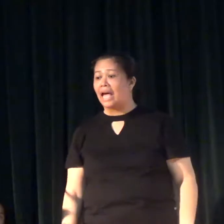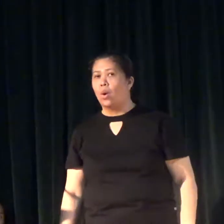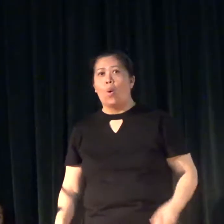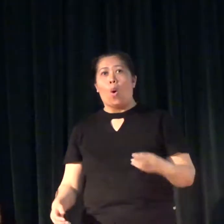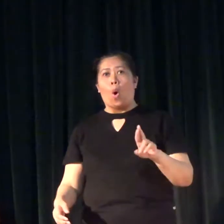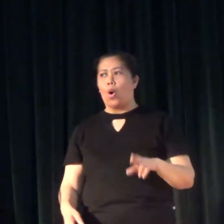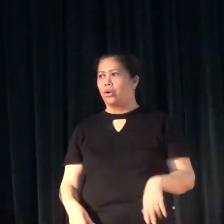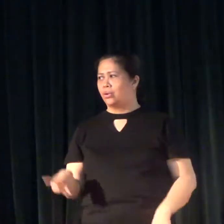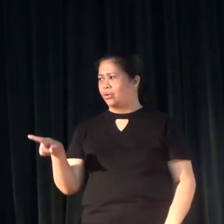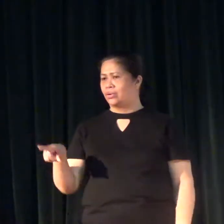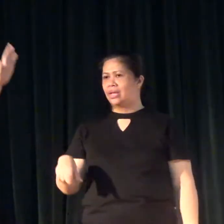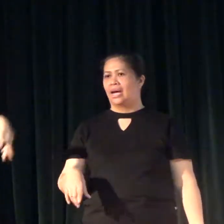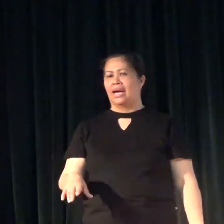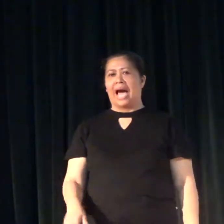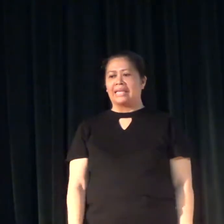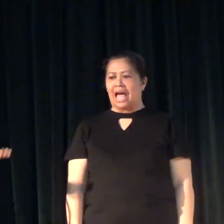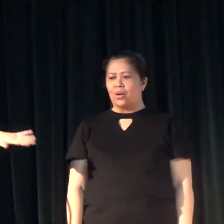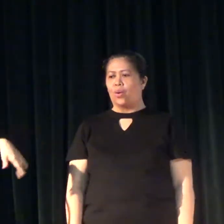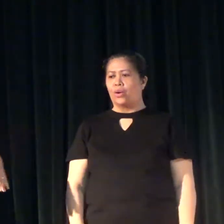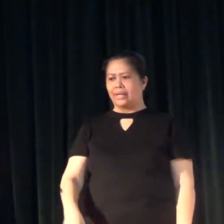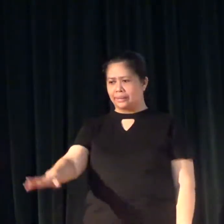O yun bumalito si mama?